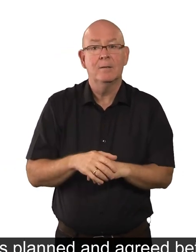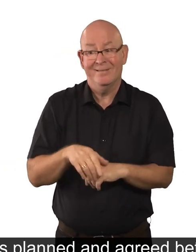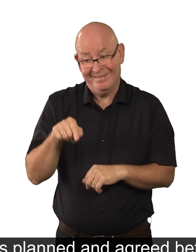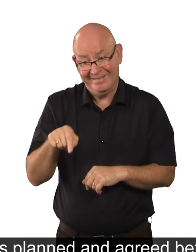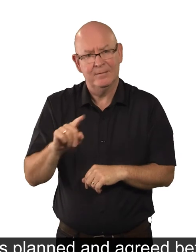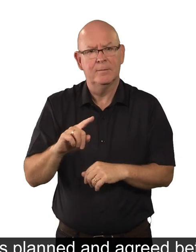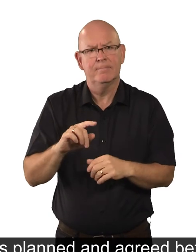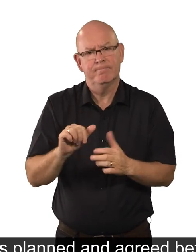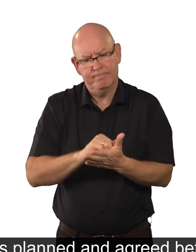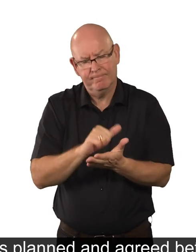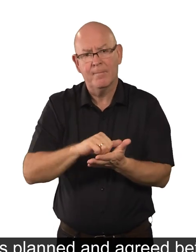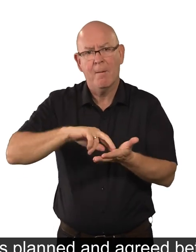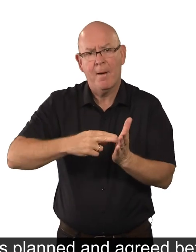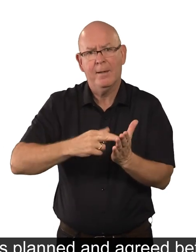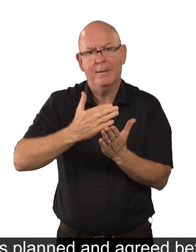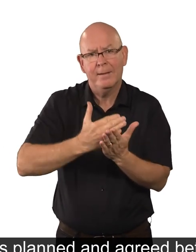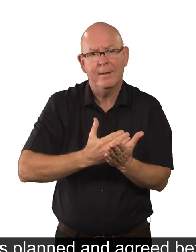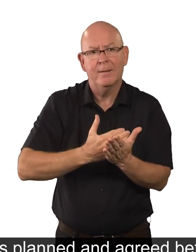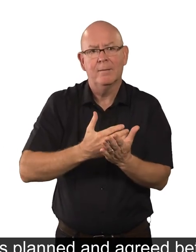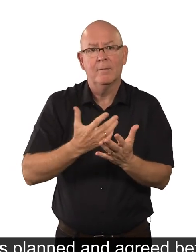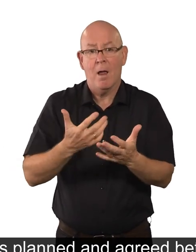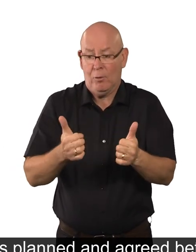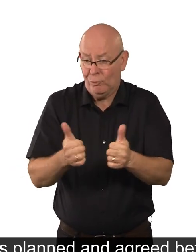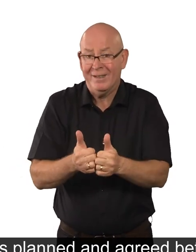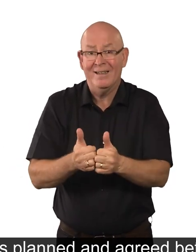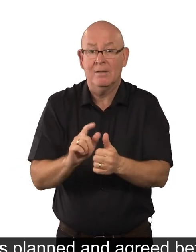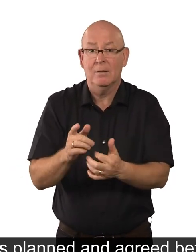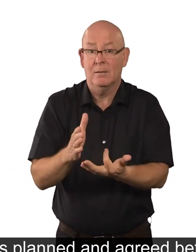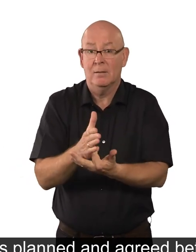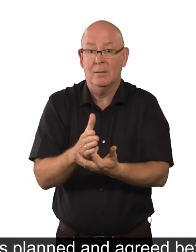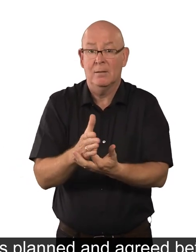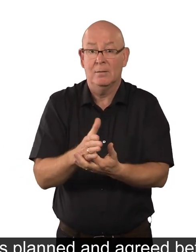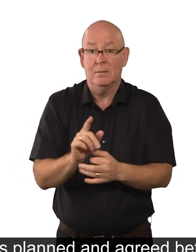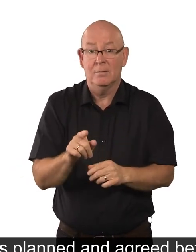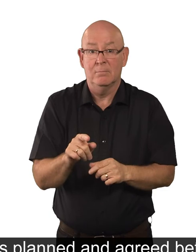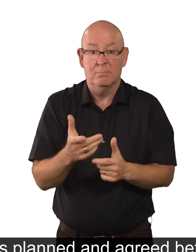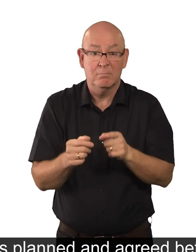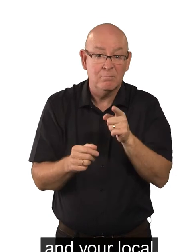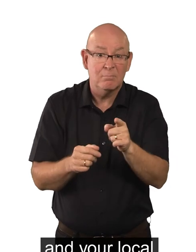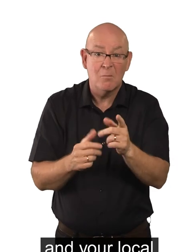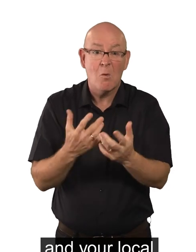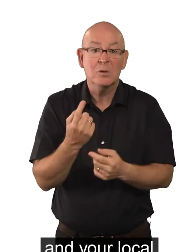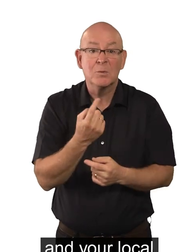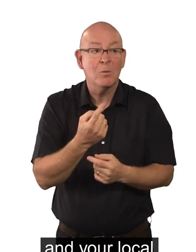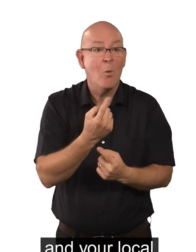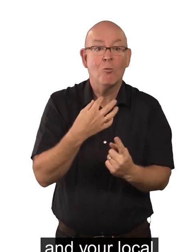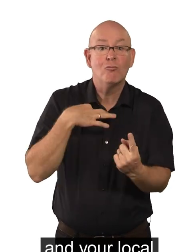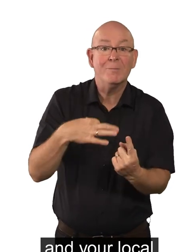This is planned and agreed between you, or someone who represents you, and your